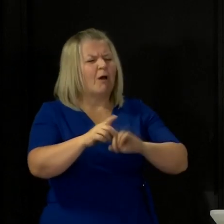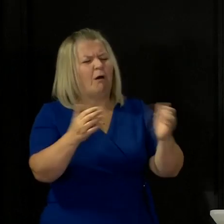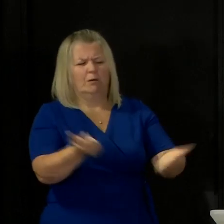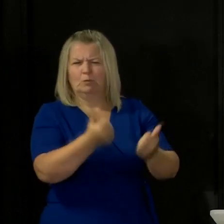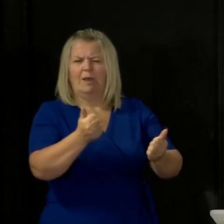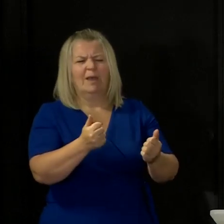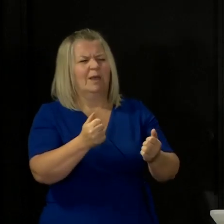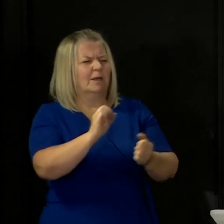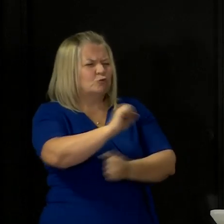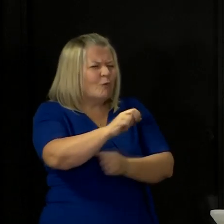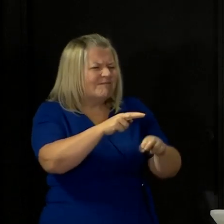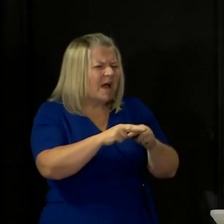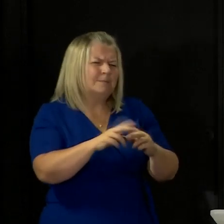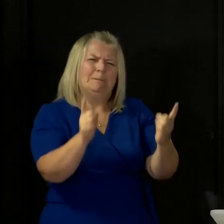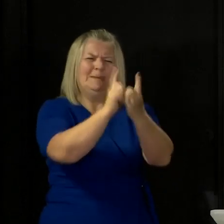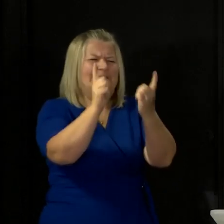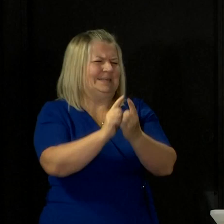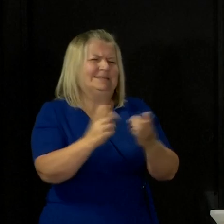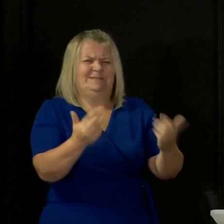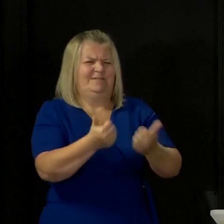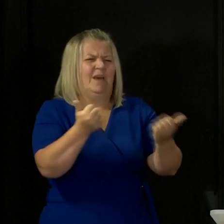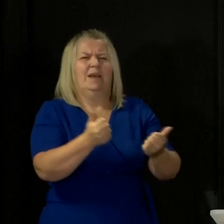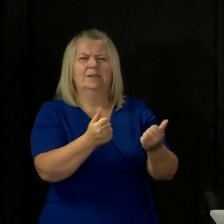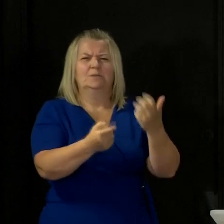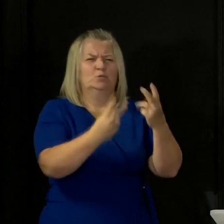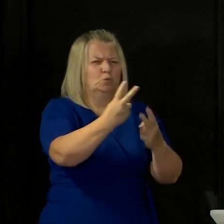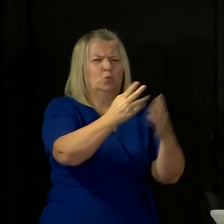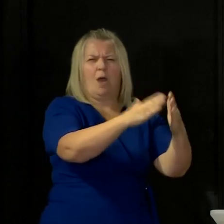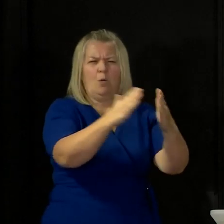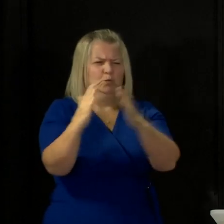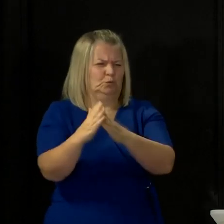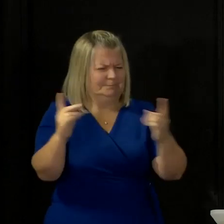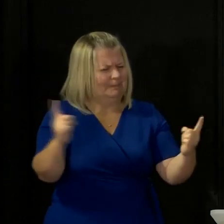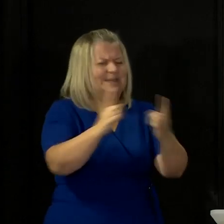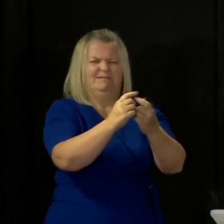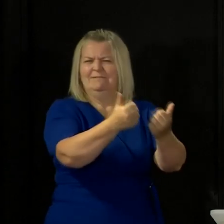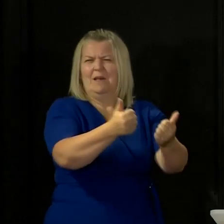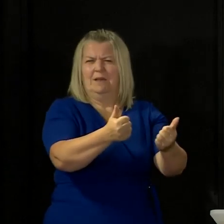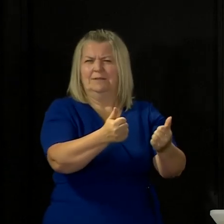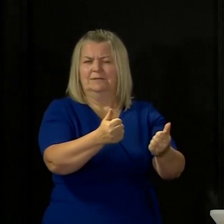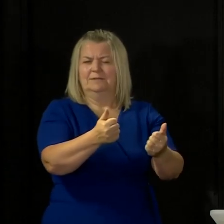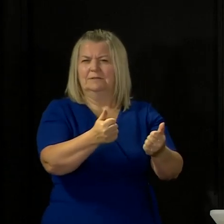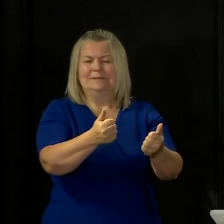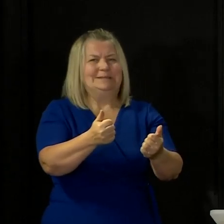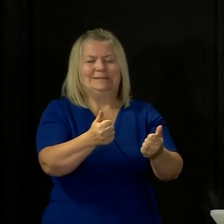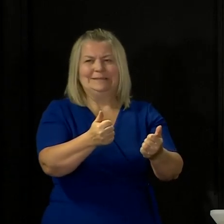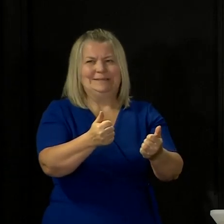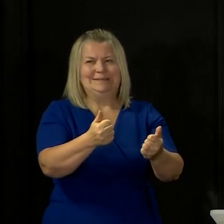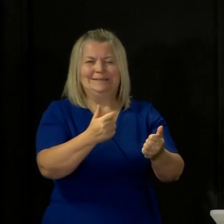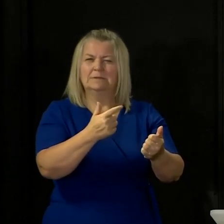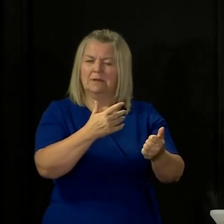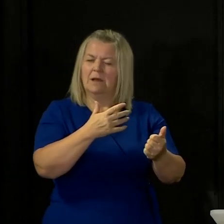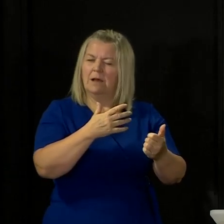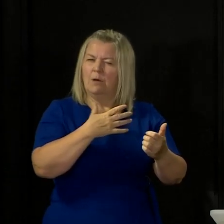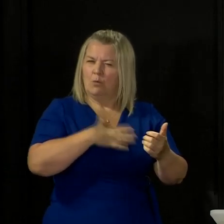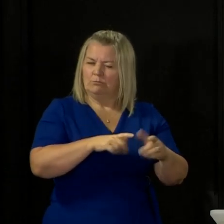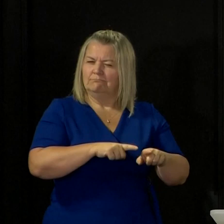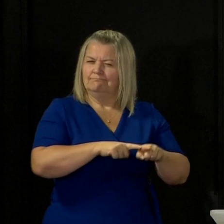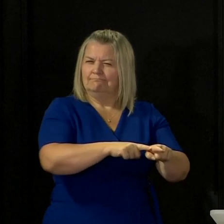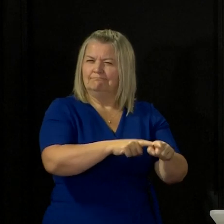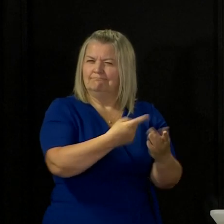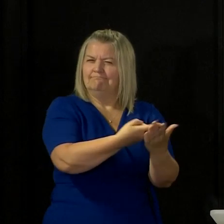people in the shielded category and those in other households. If and when that advice changes, and I hope that advice changes